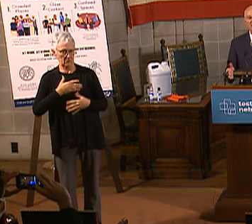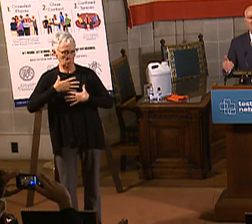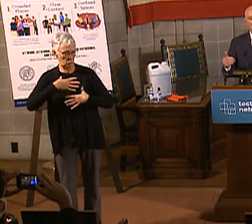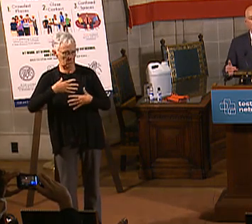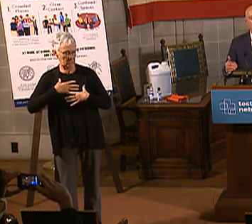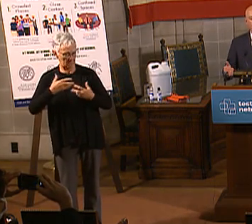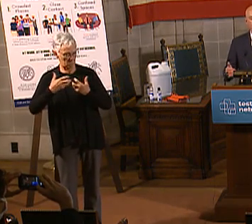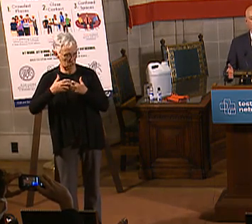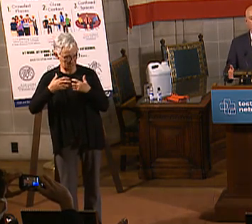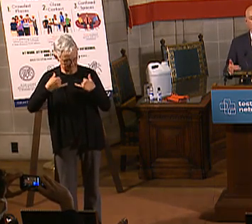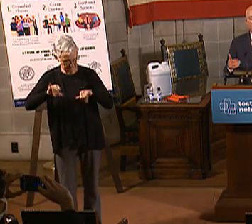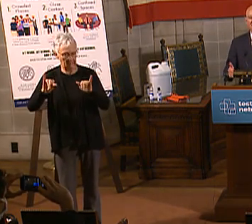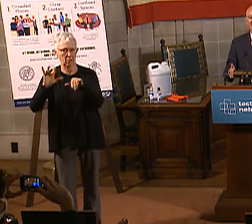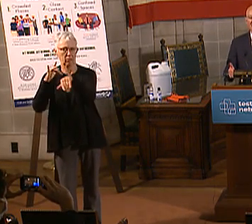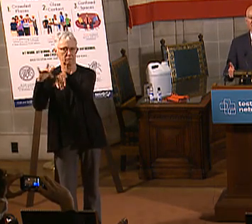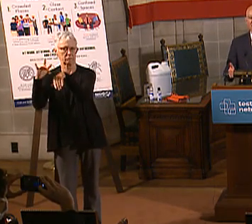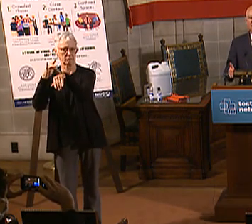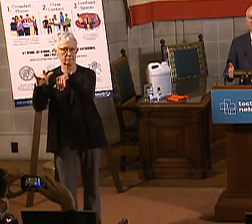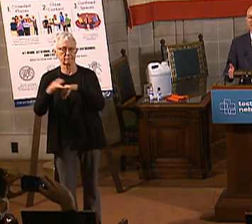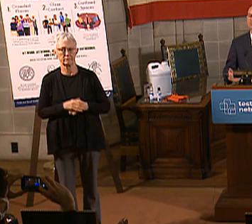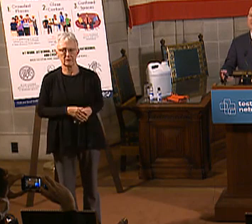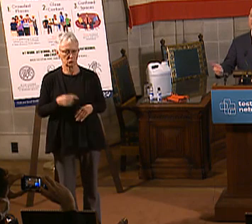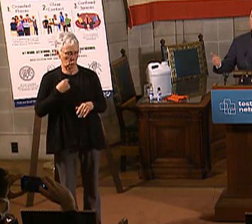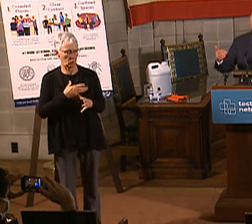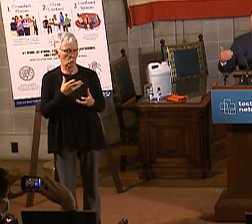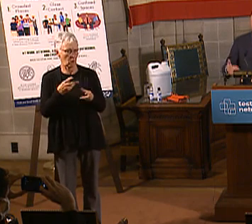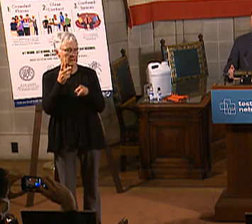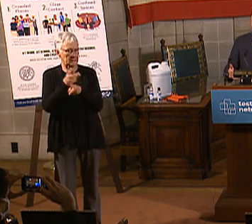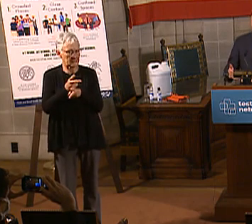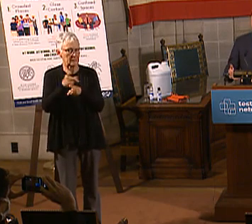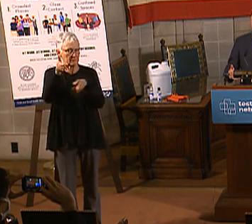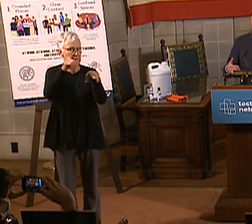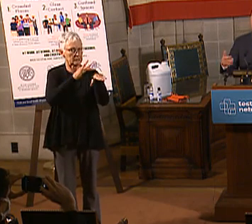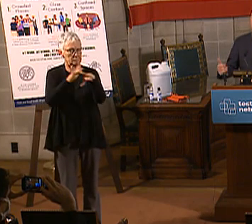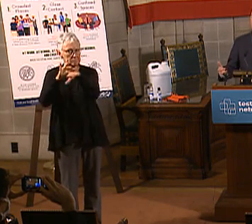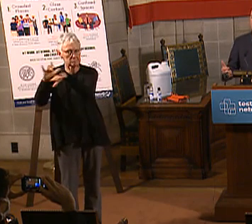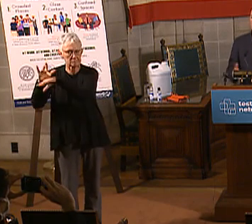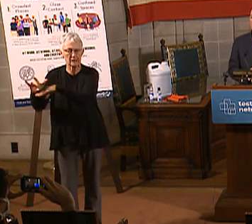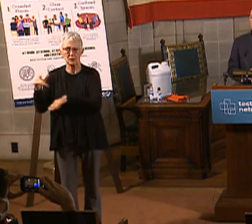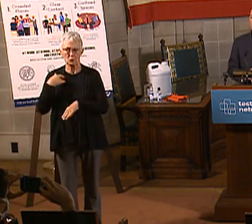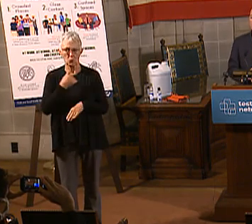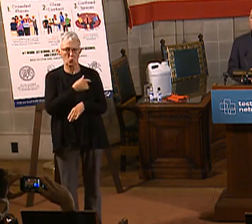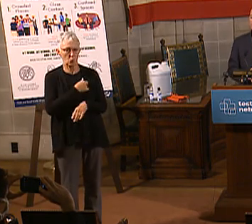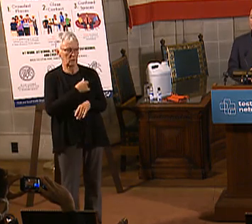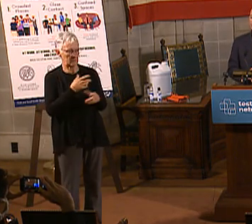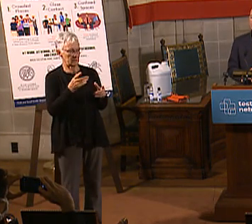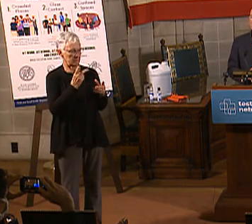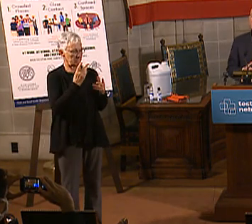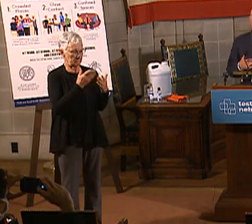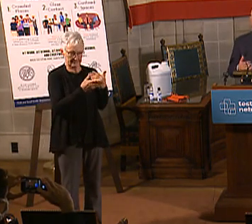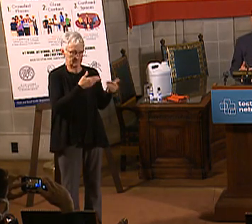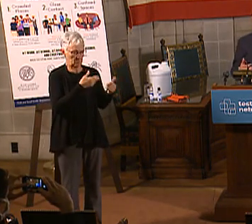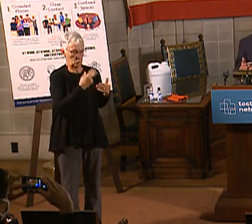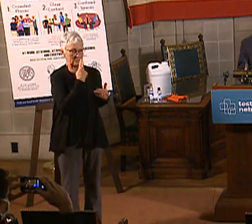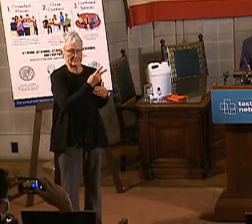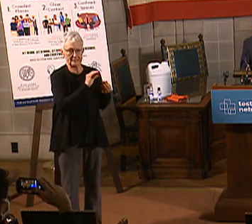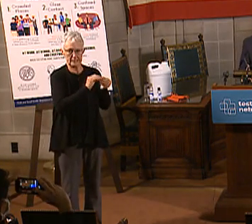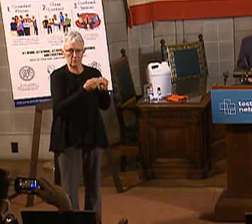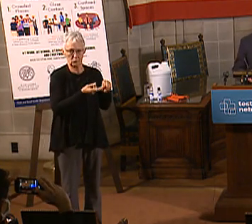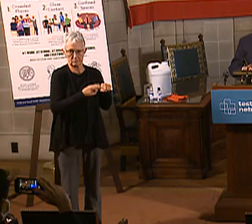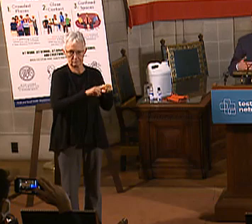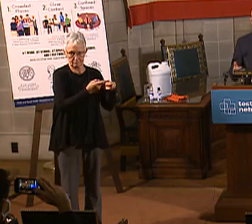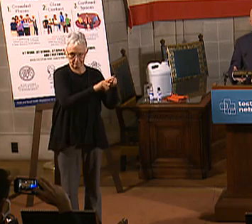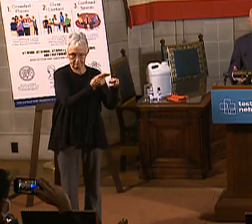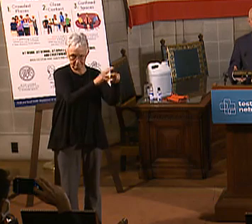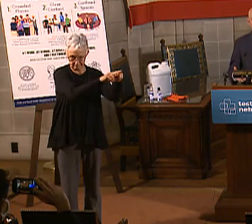that way. Even as we see these increasing hospitalizations, we can help address that by practicing our good rules. And, of course, another way